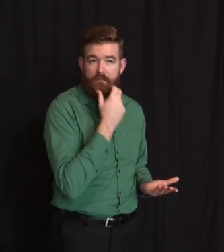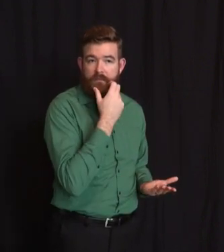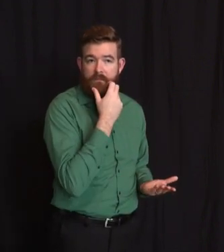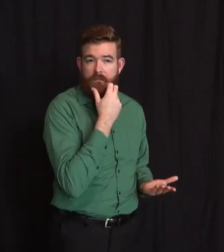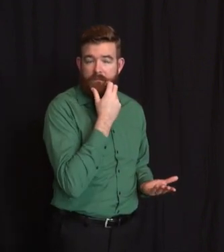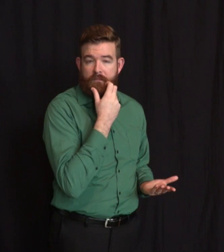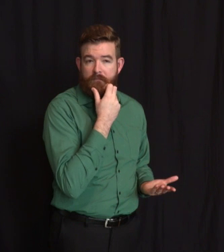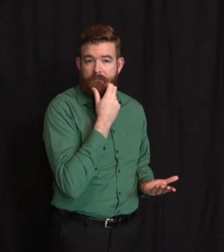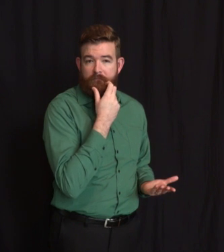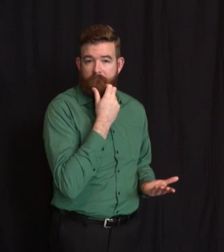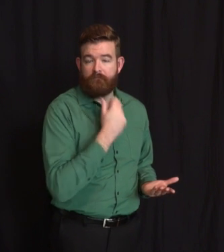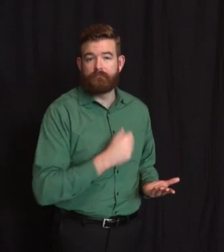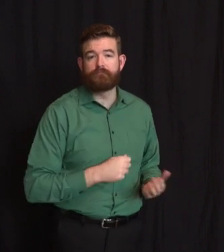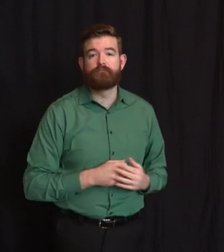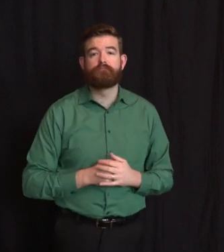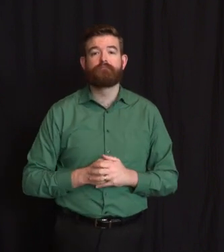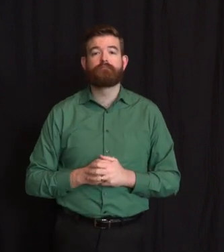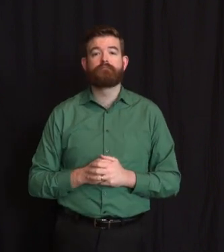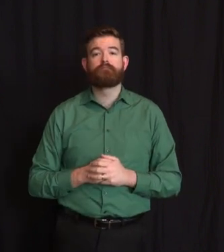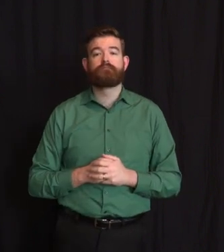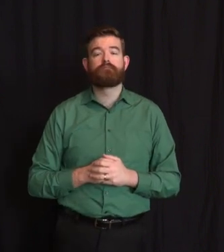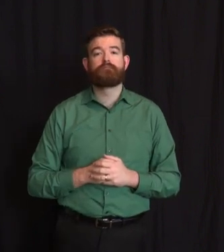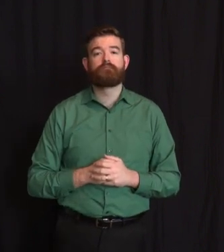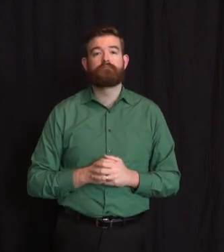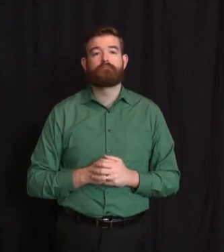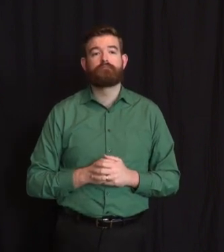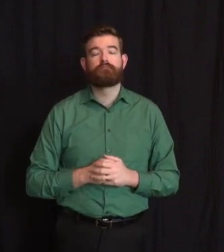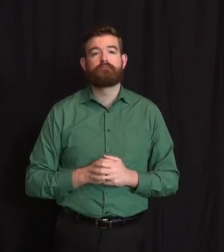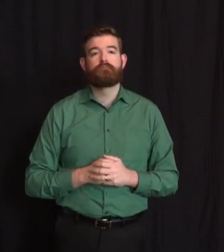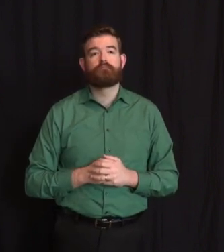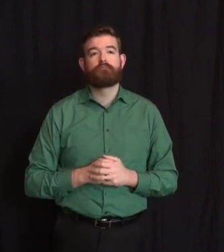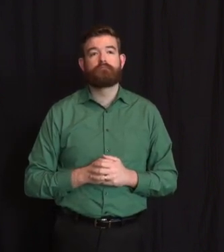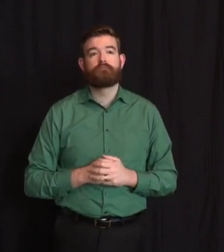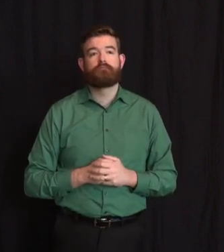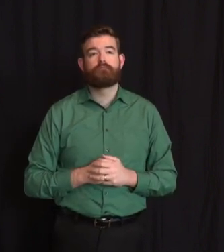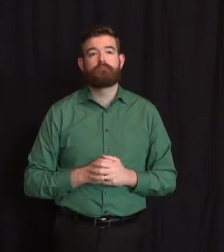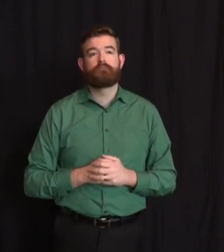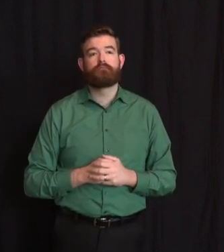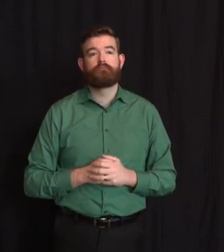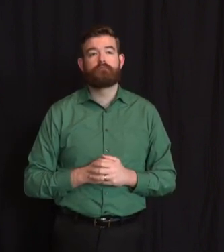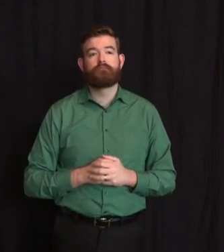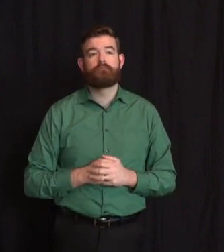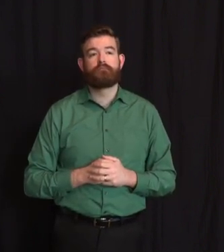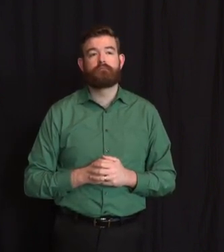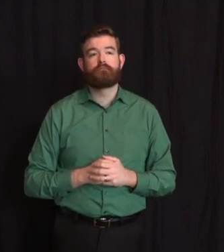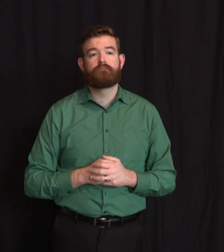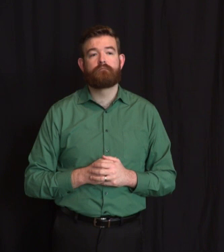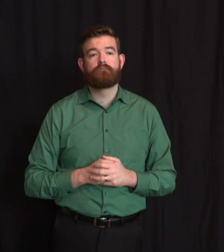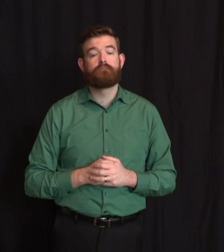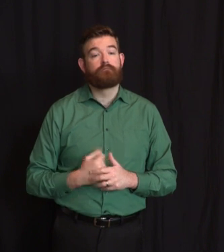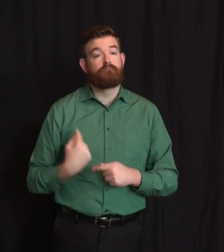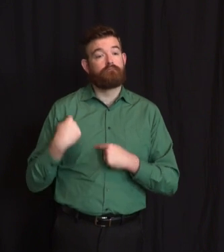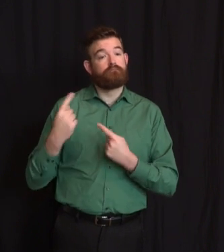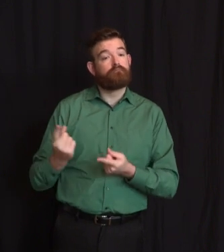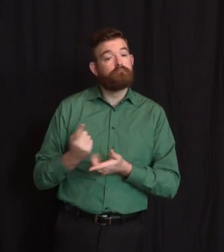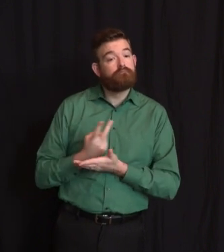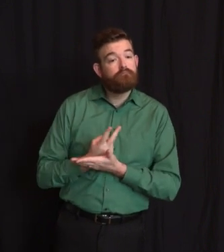Before I hand things over to Judy, I want to highlight, as we have been doing over the past couple of weeks, the tremendous work that ordinary New Jerseyans have